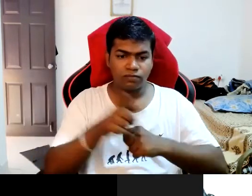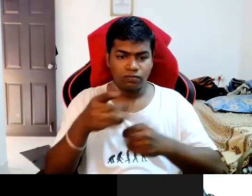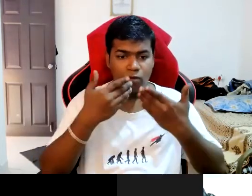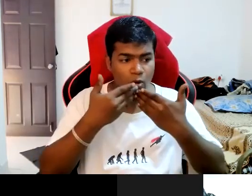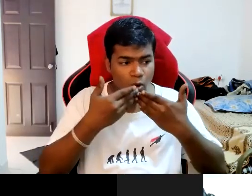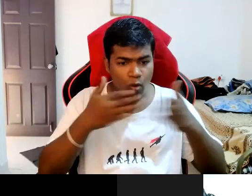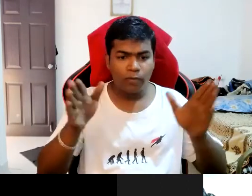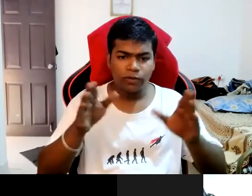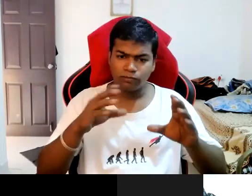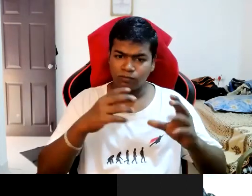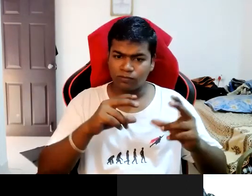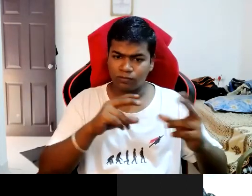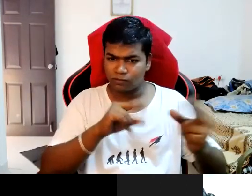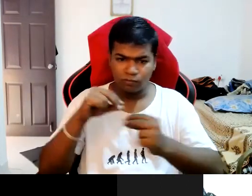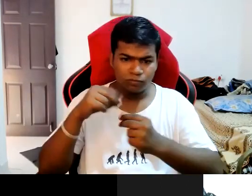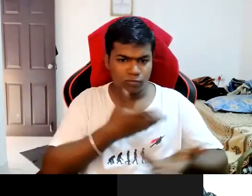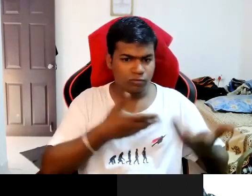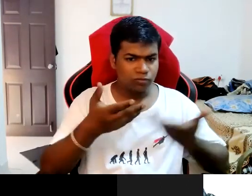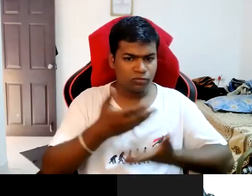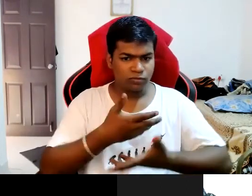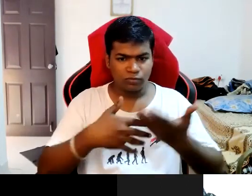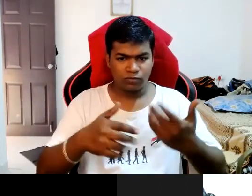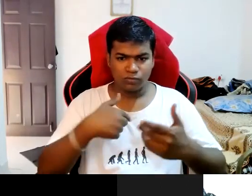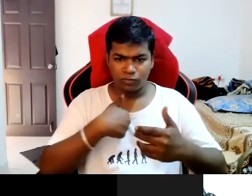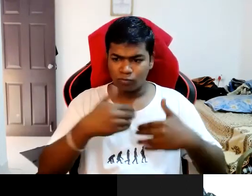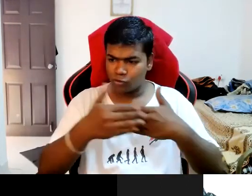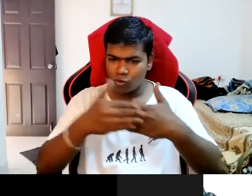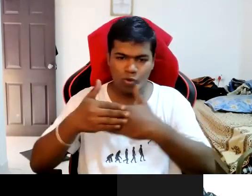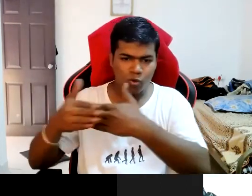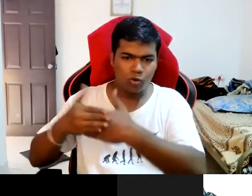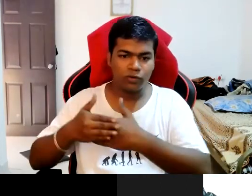up I felt there is a I became a close to them